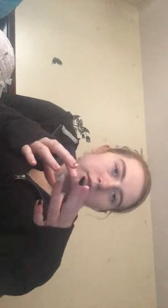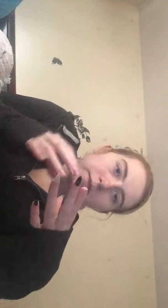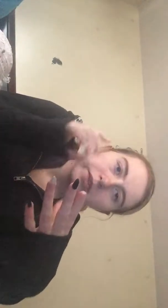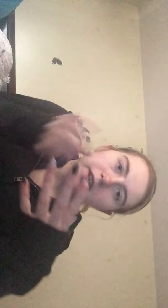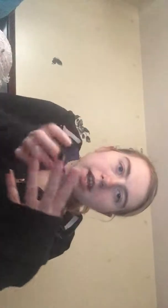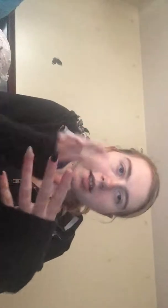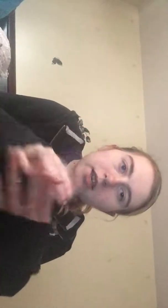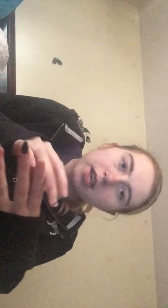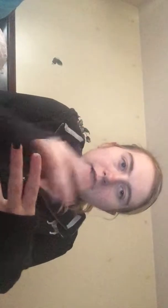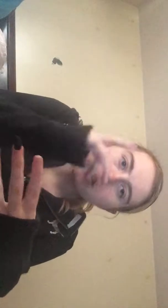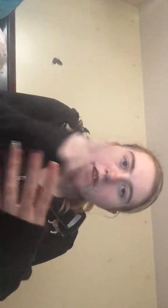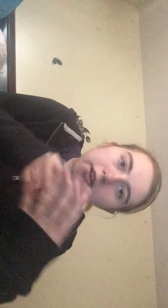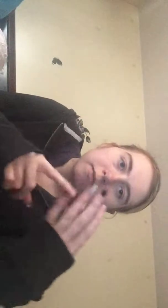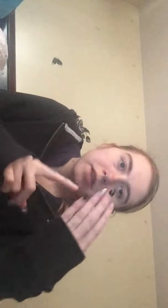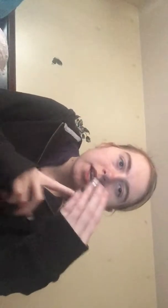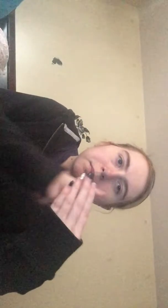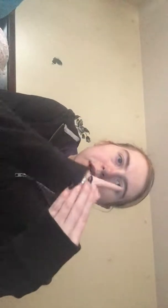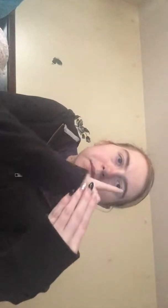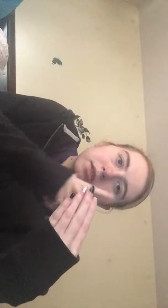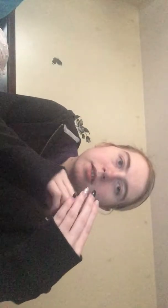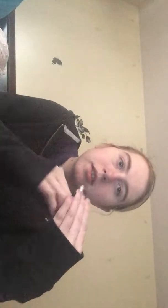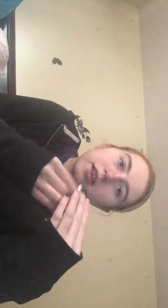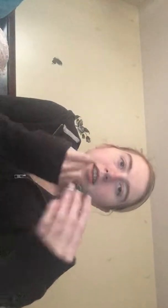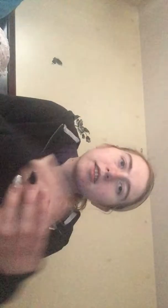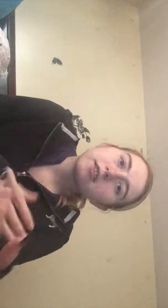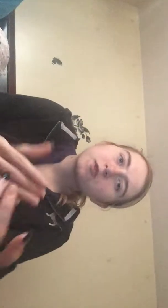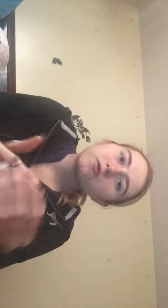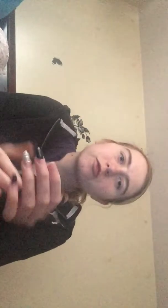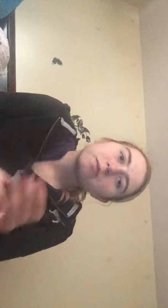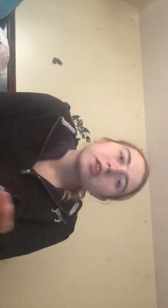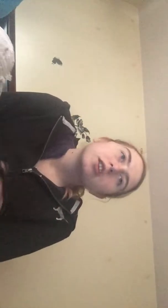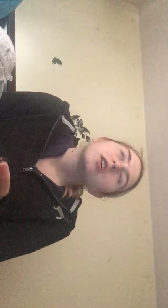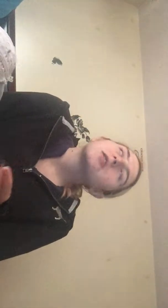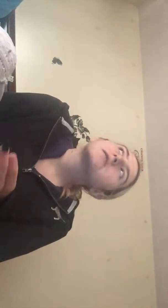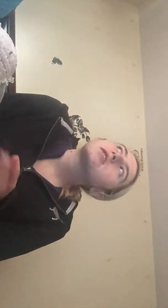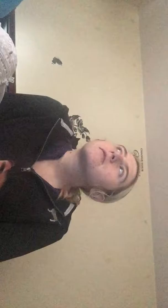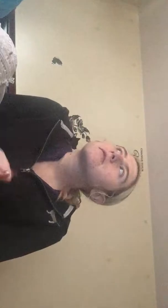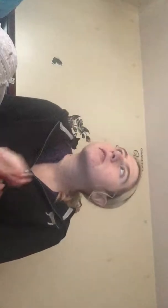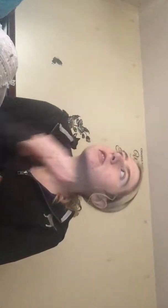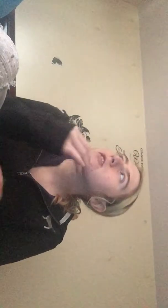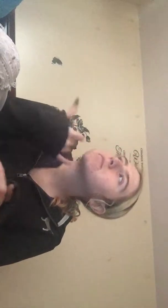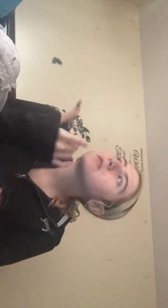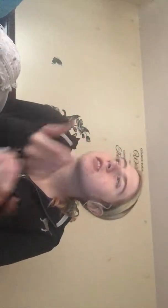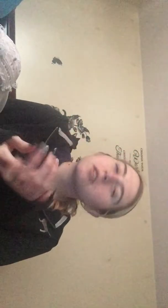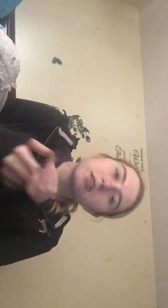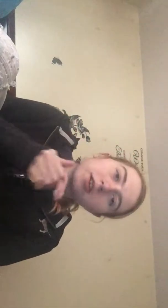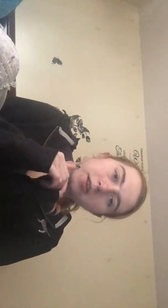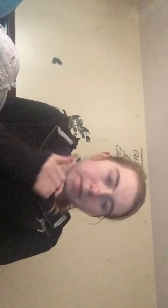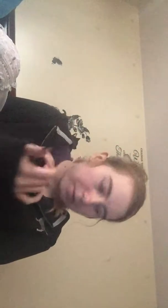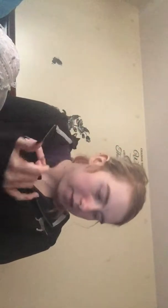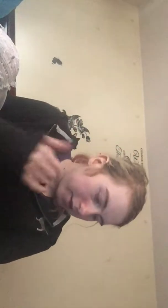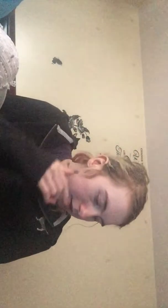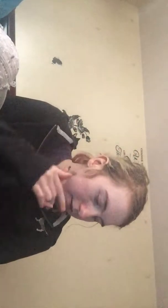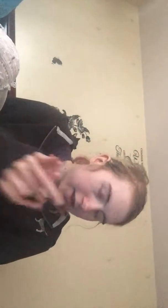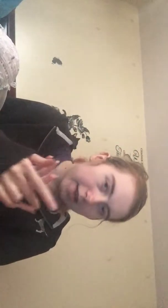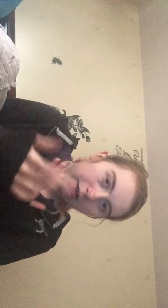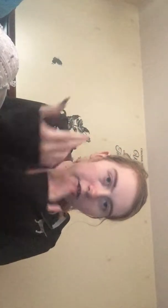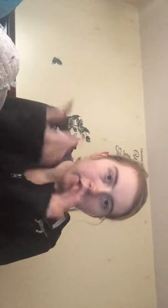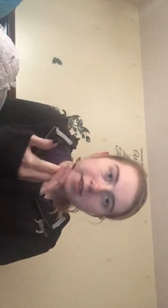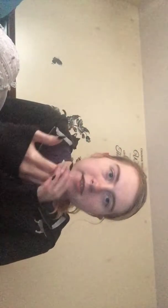kind of like it the clown popped like this it was like the gloss